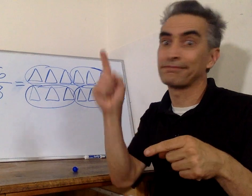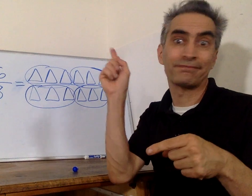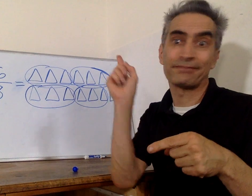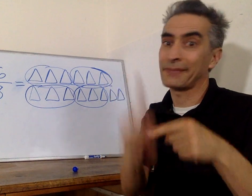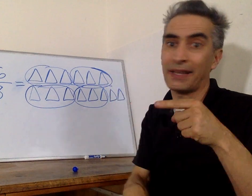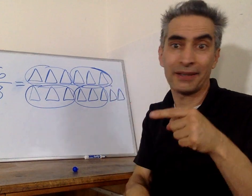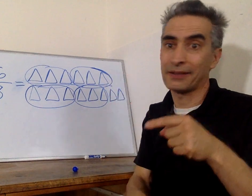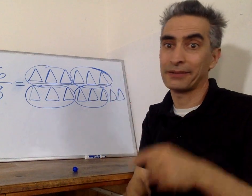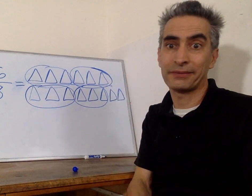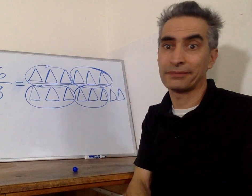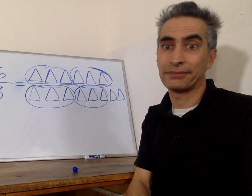Can't do it.